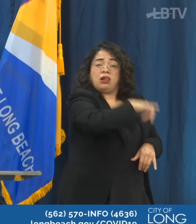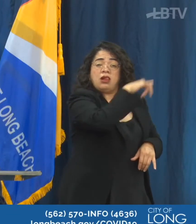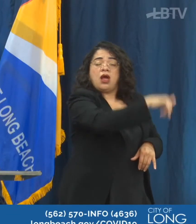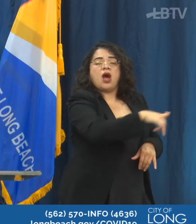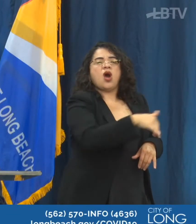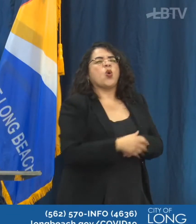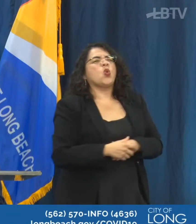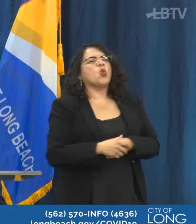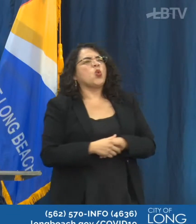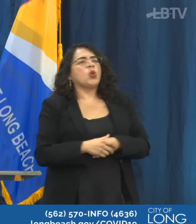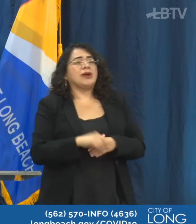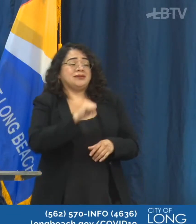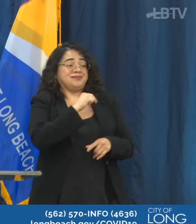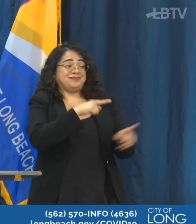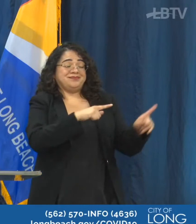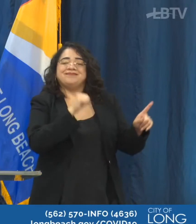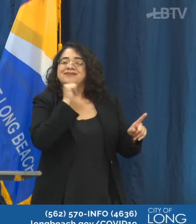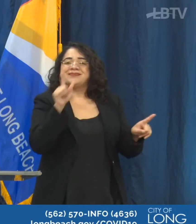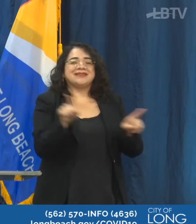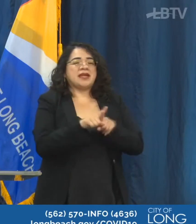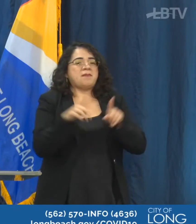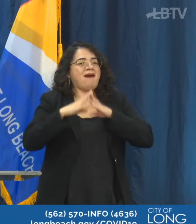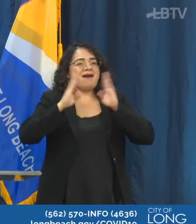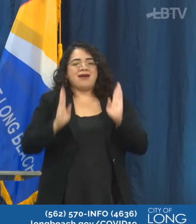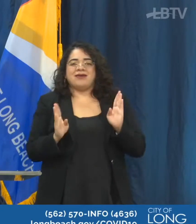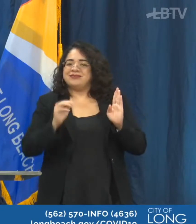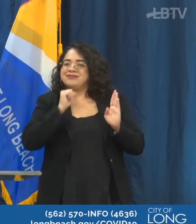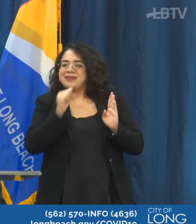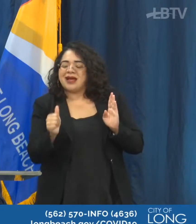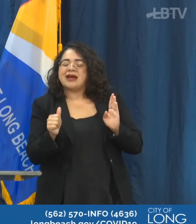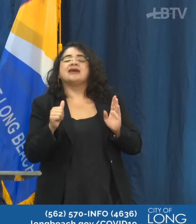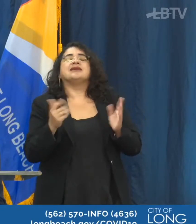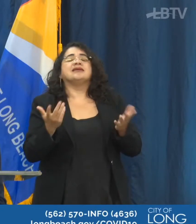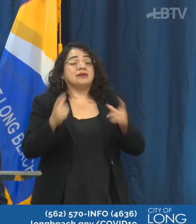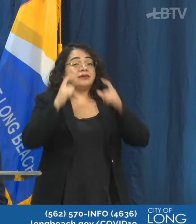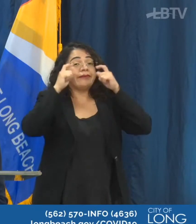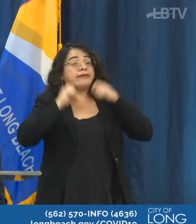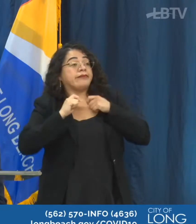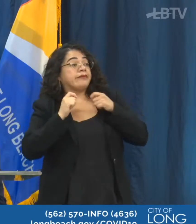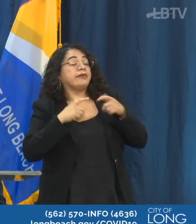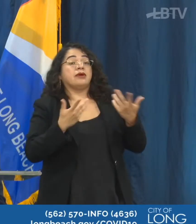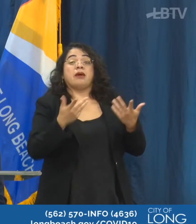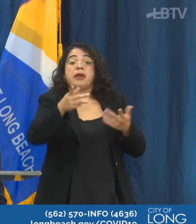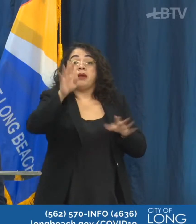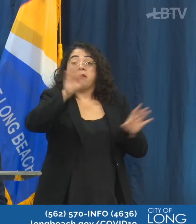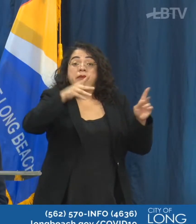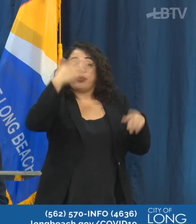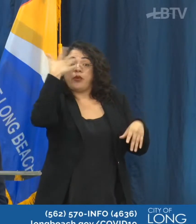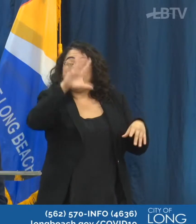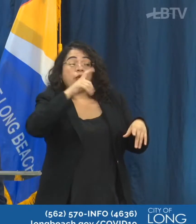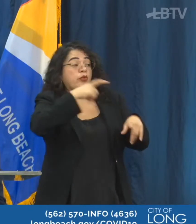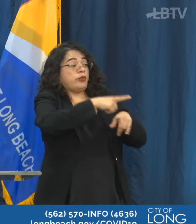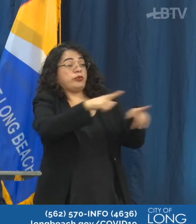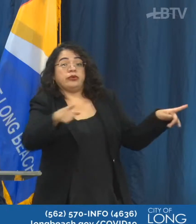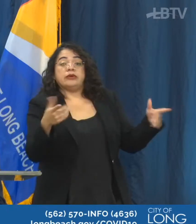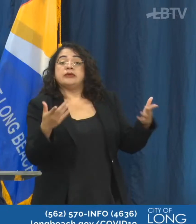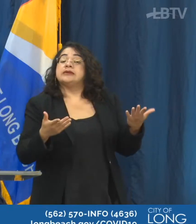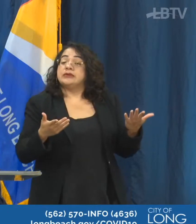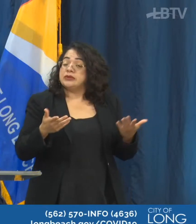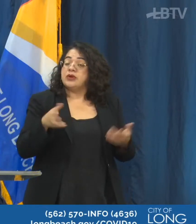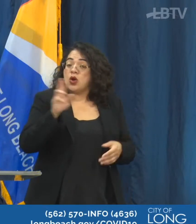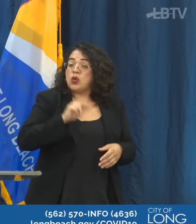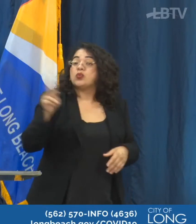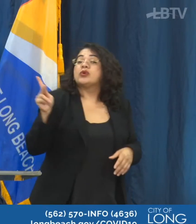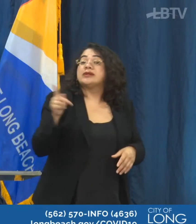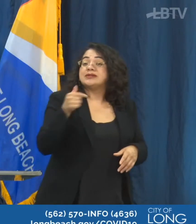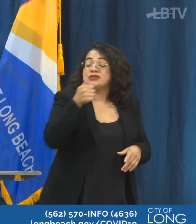or not wearing face coverings increases your risk. Engaging with people you don't know also increases your risk. And some